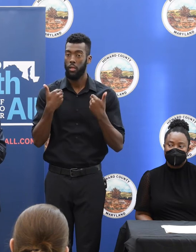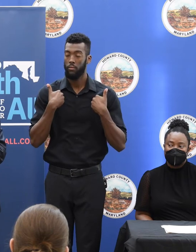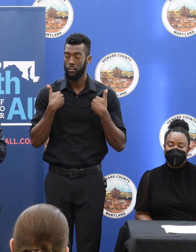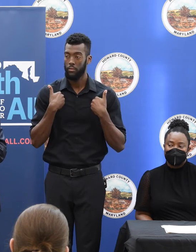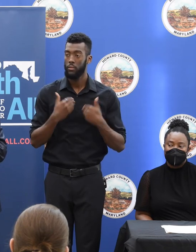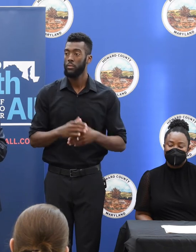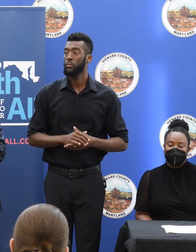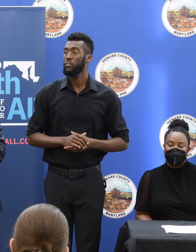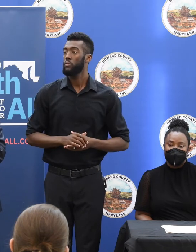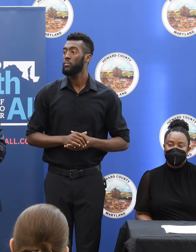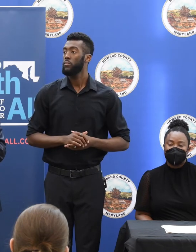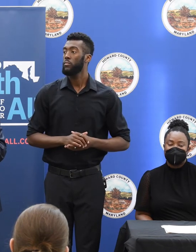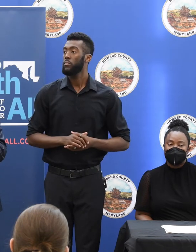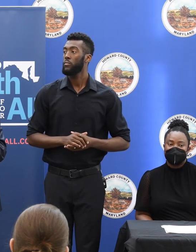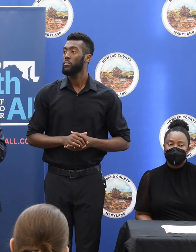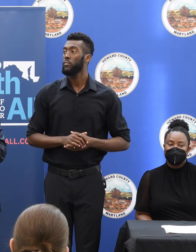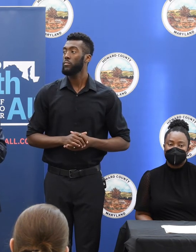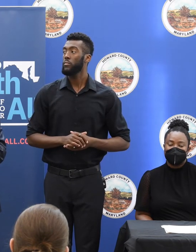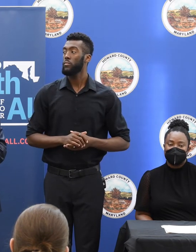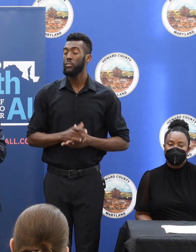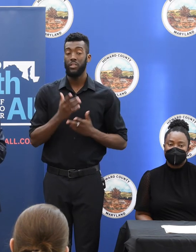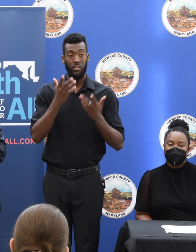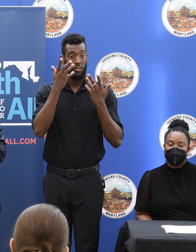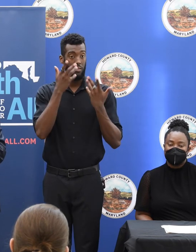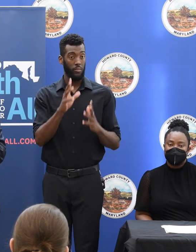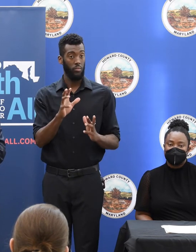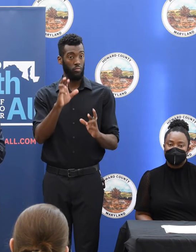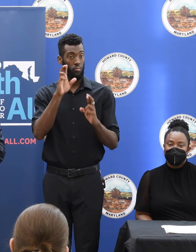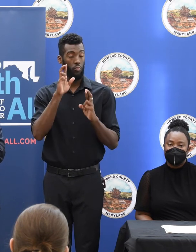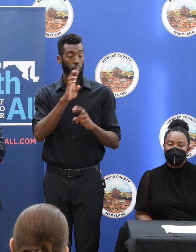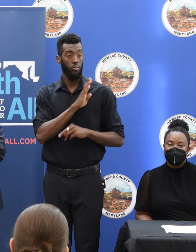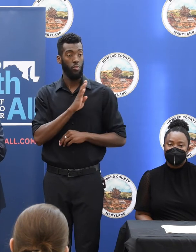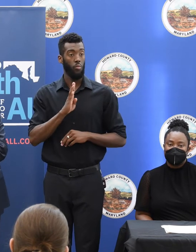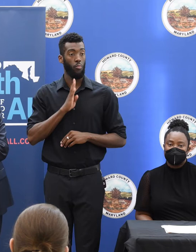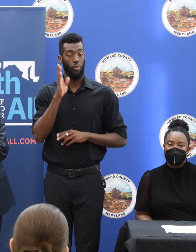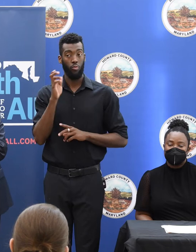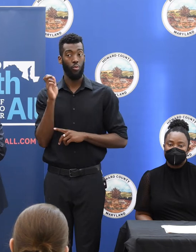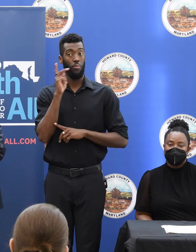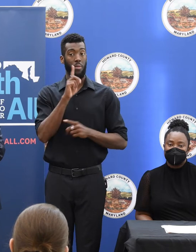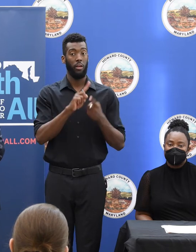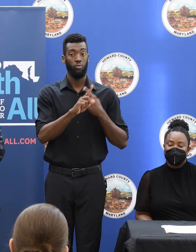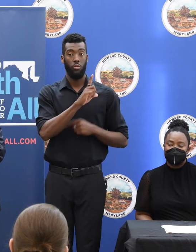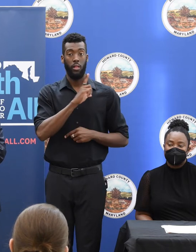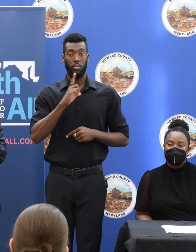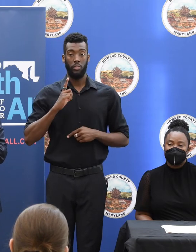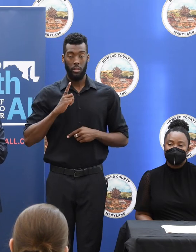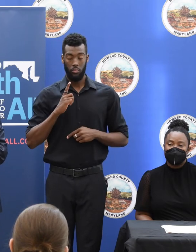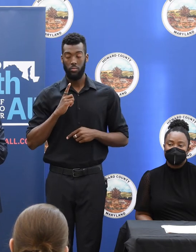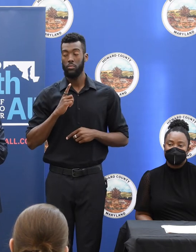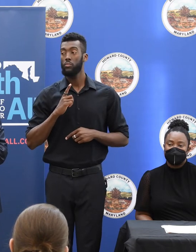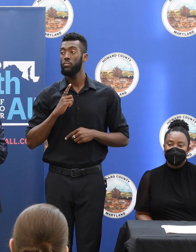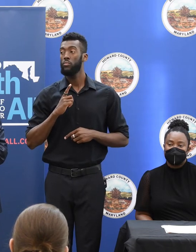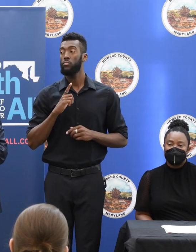that's done, we hope the board will go back to the legislature and request the authority to